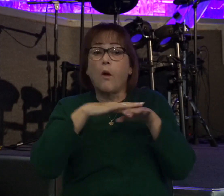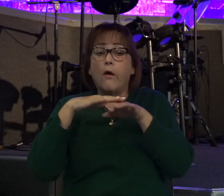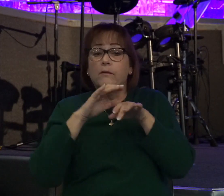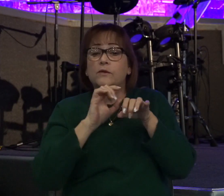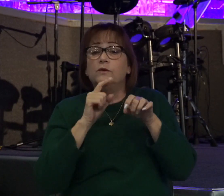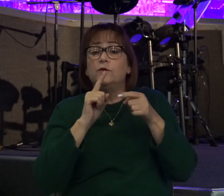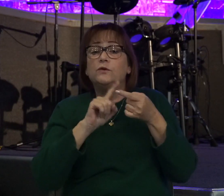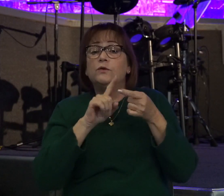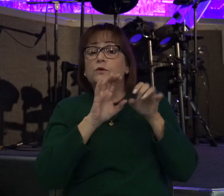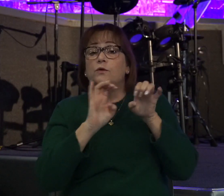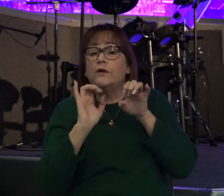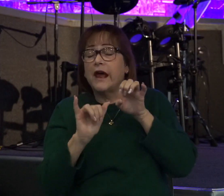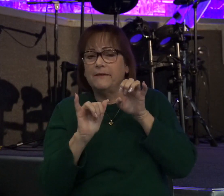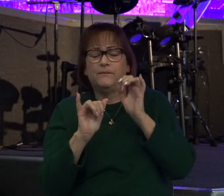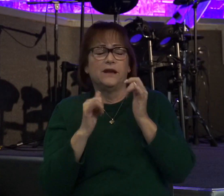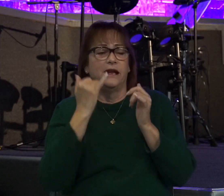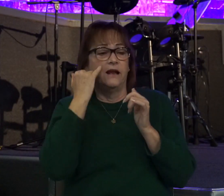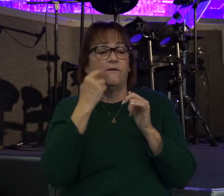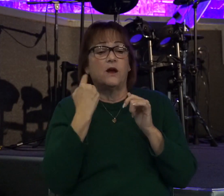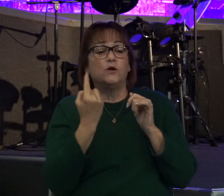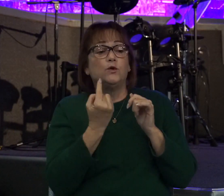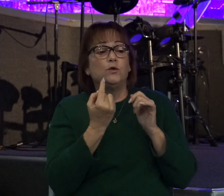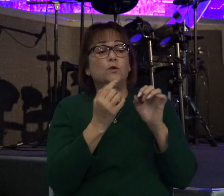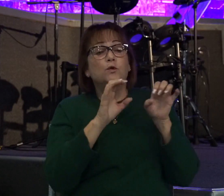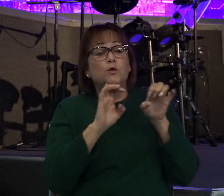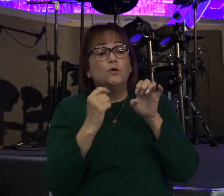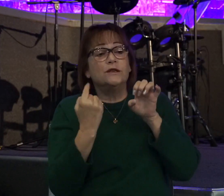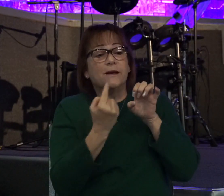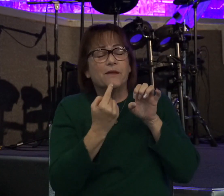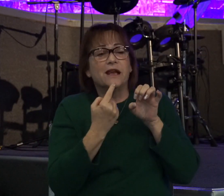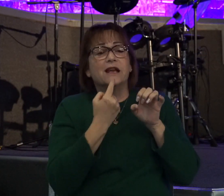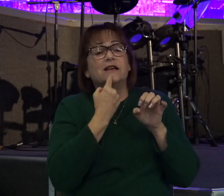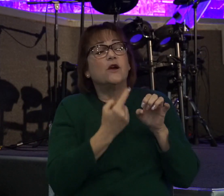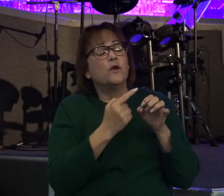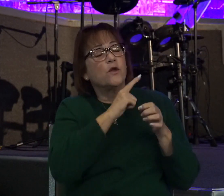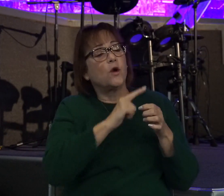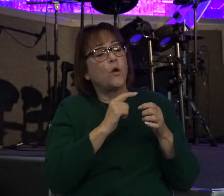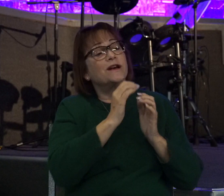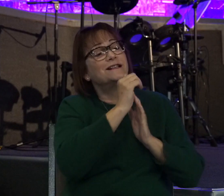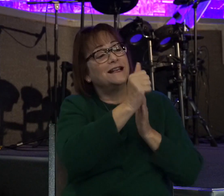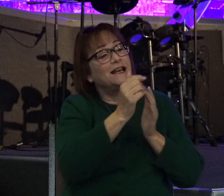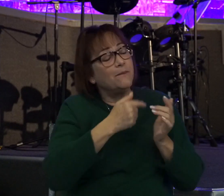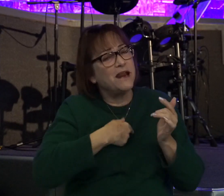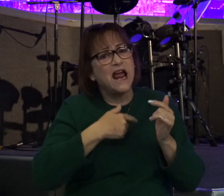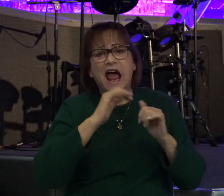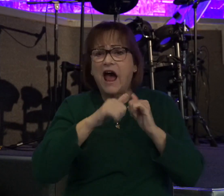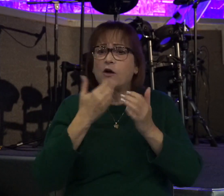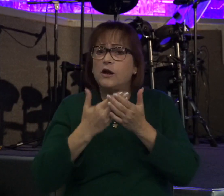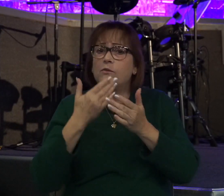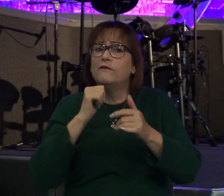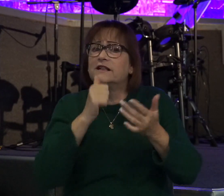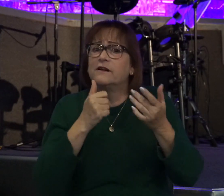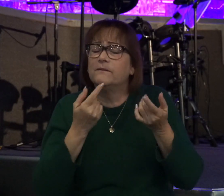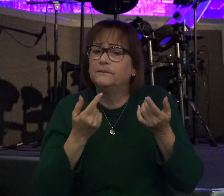I mean, if I do something and tell you the Lord's leading me to do it, how can you prove he's not? Well, simple.